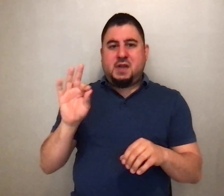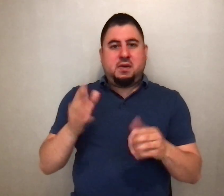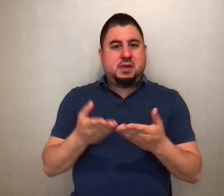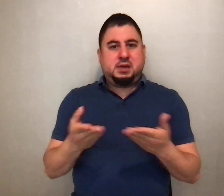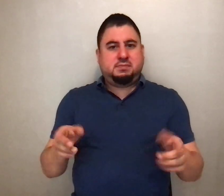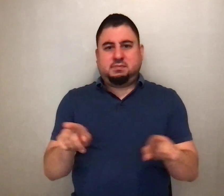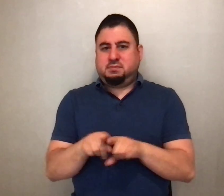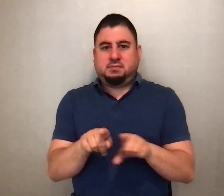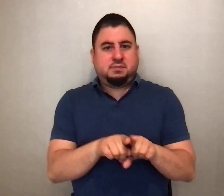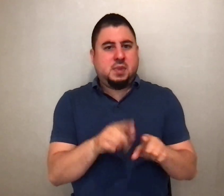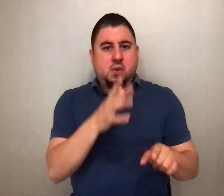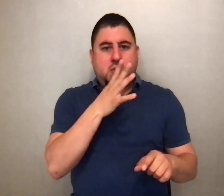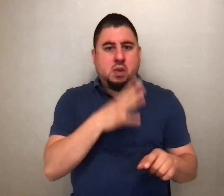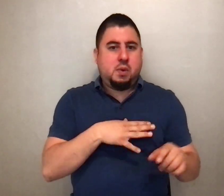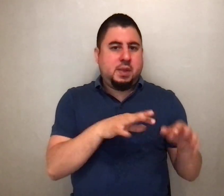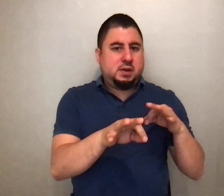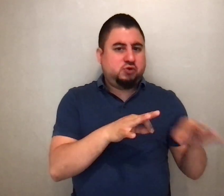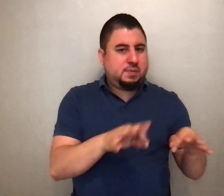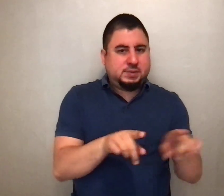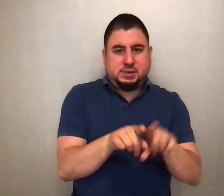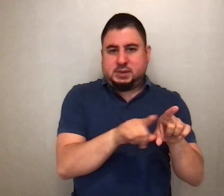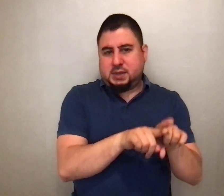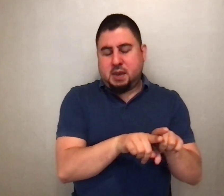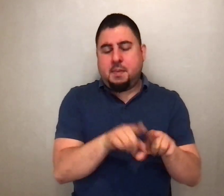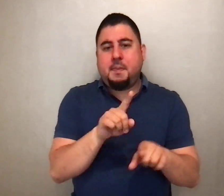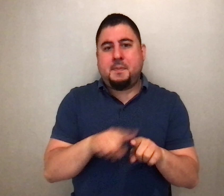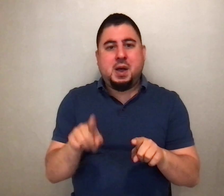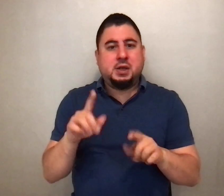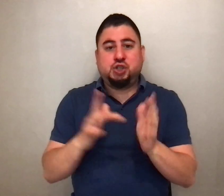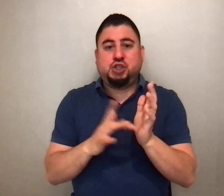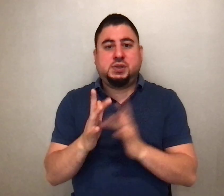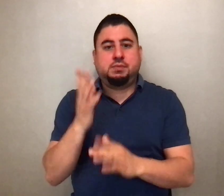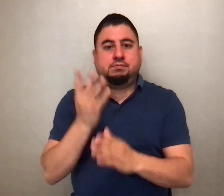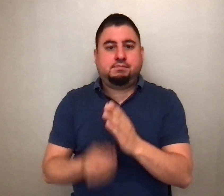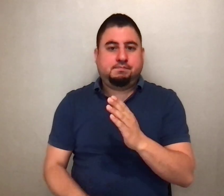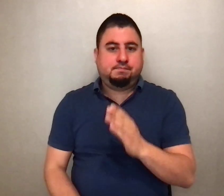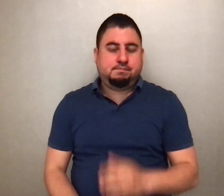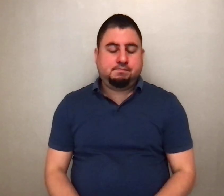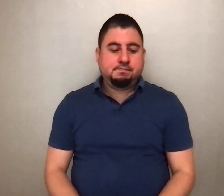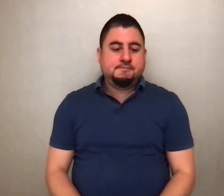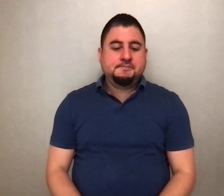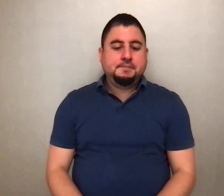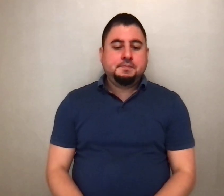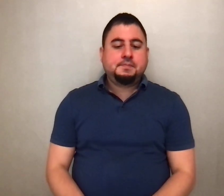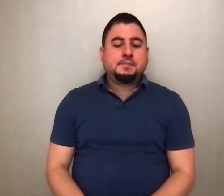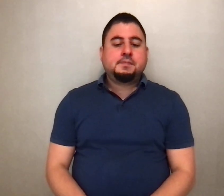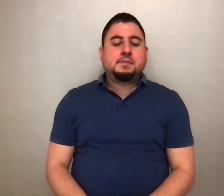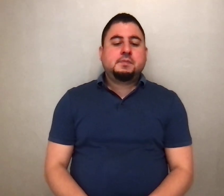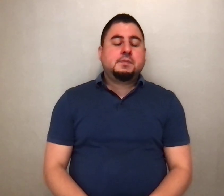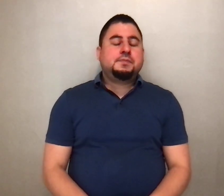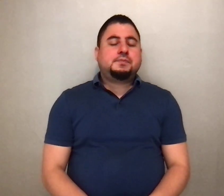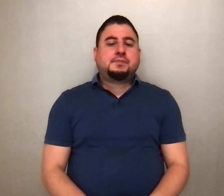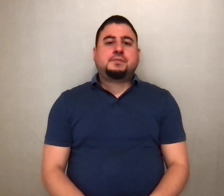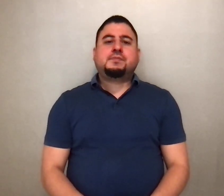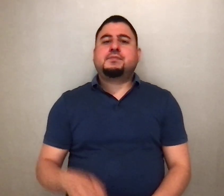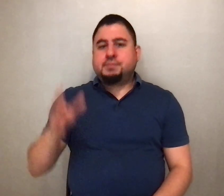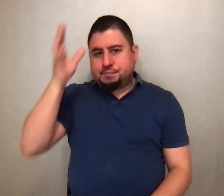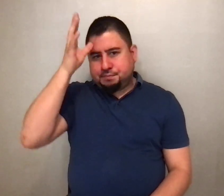women had described, but him they did not see. And he said to them, Oh, how foolish